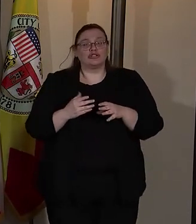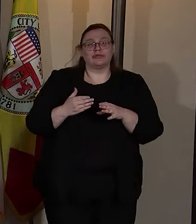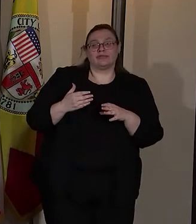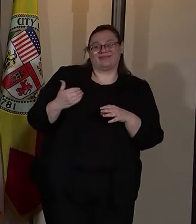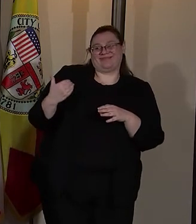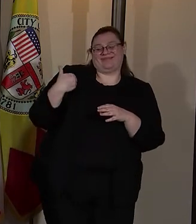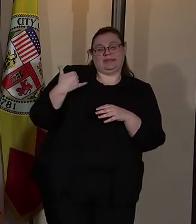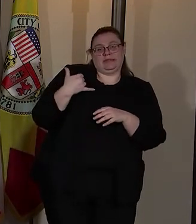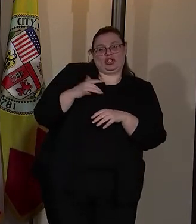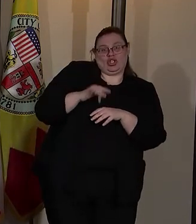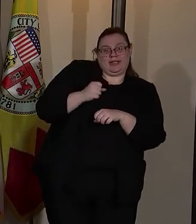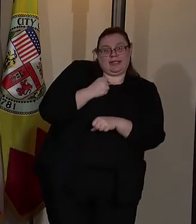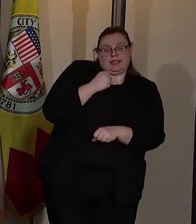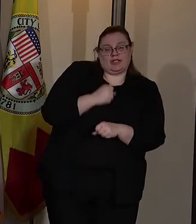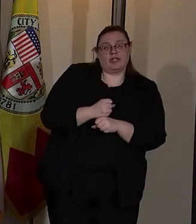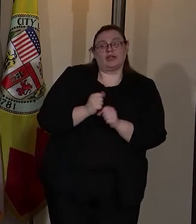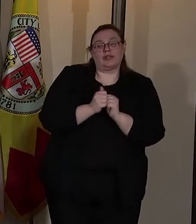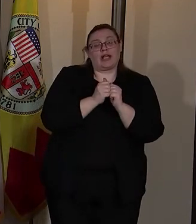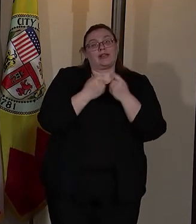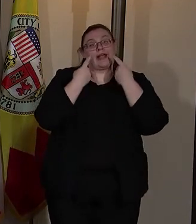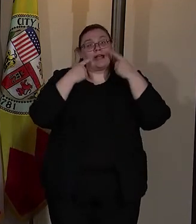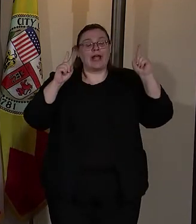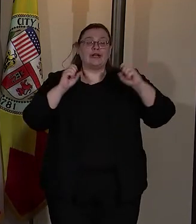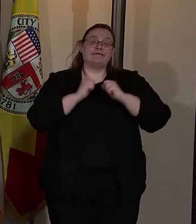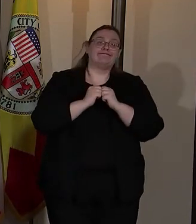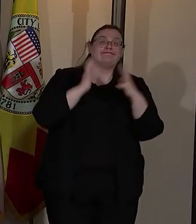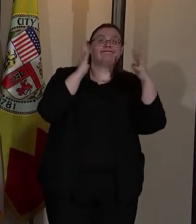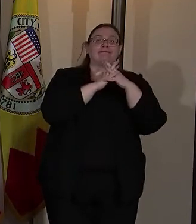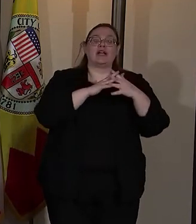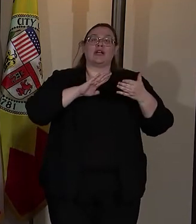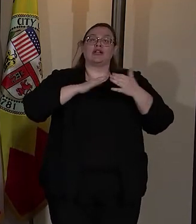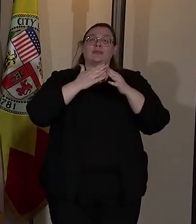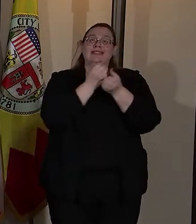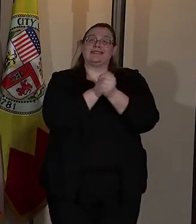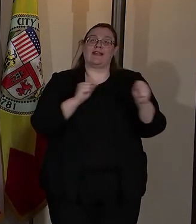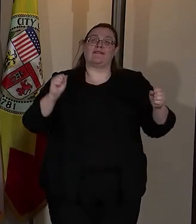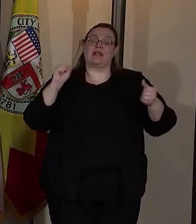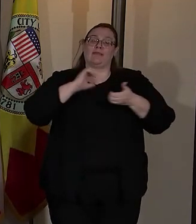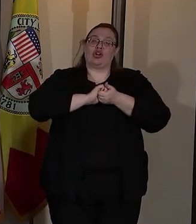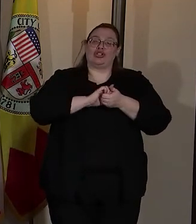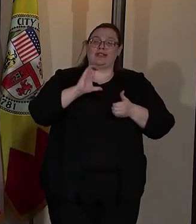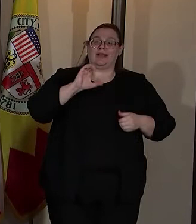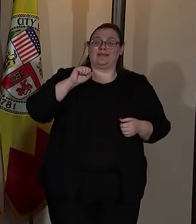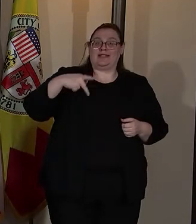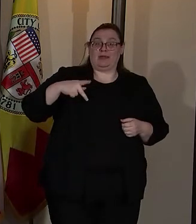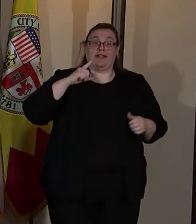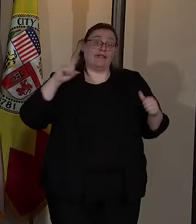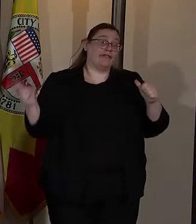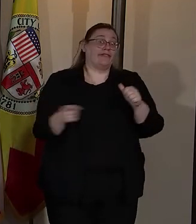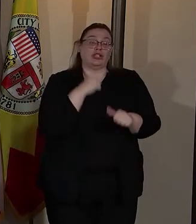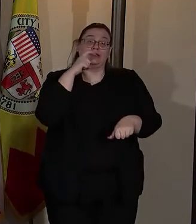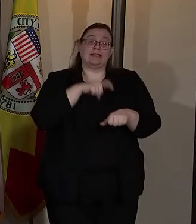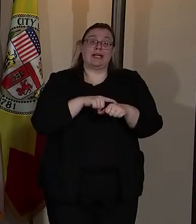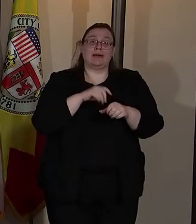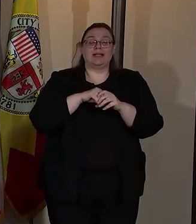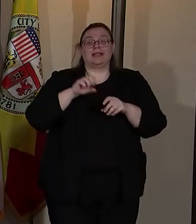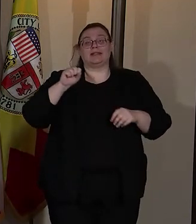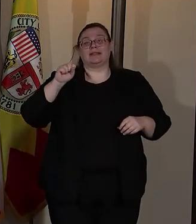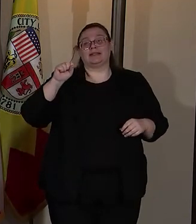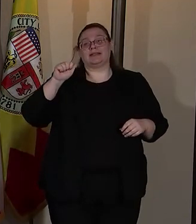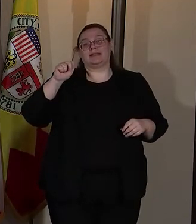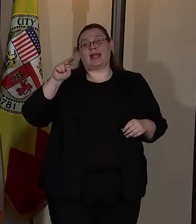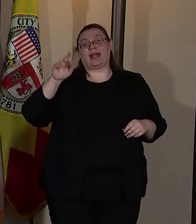together we announced and launched the community safety partnership for the first time in the San Fernando Valley